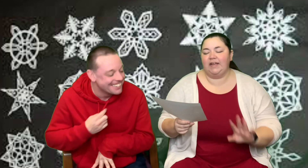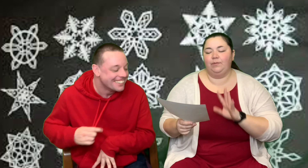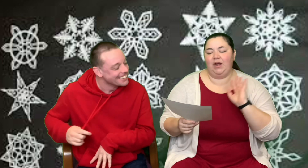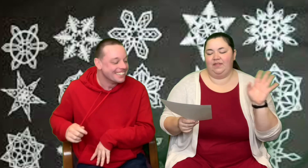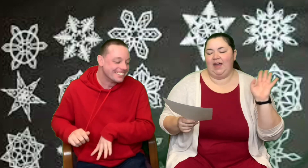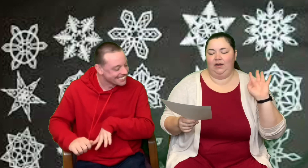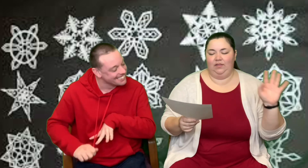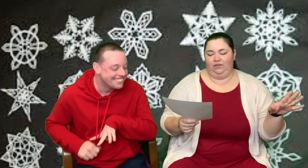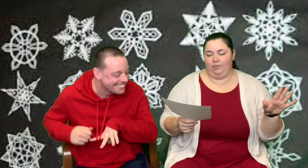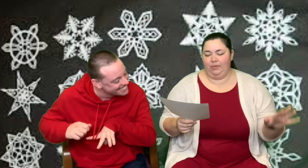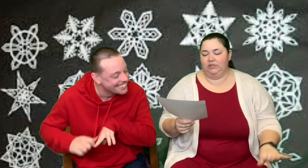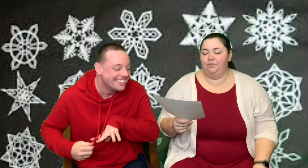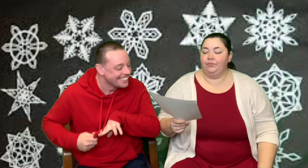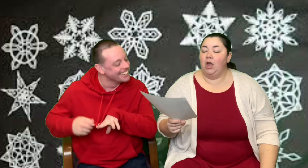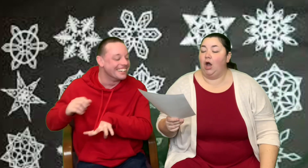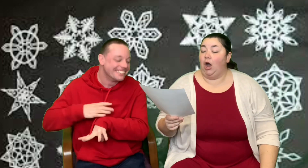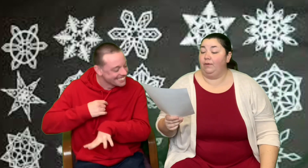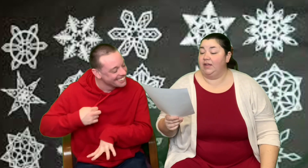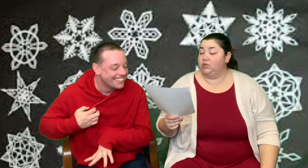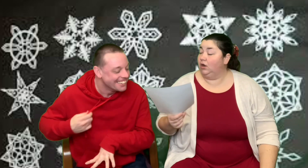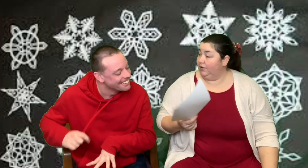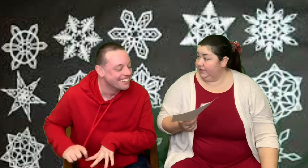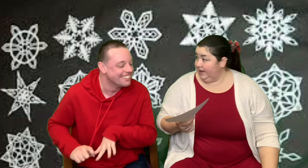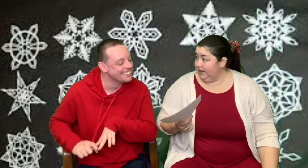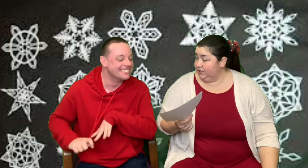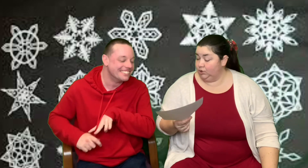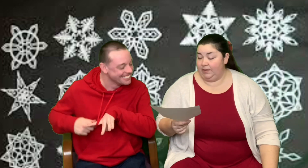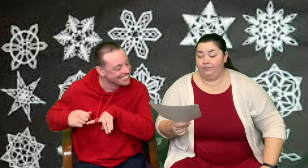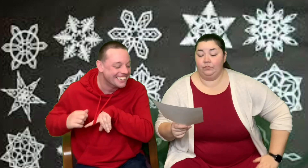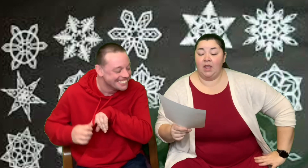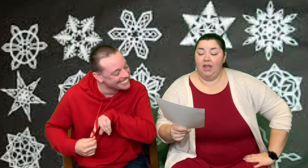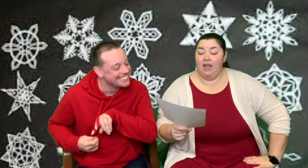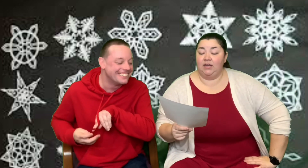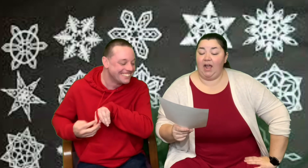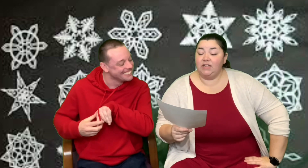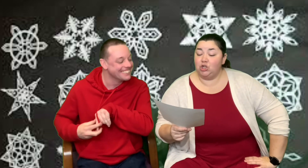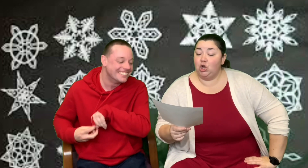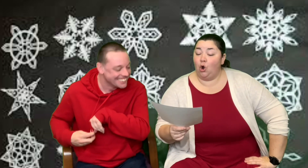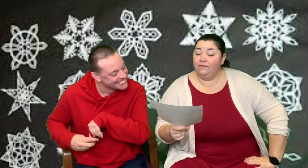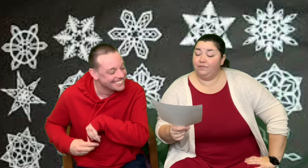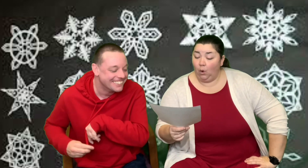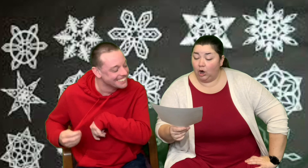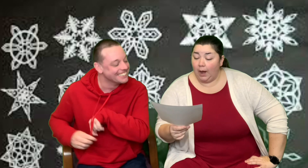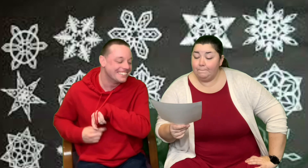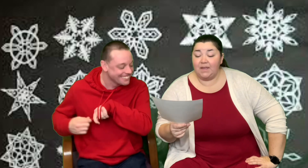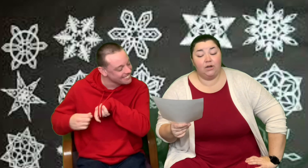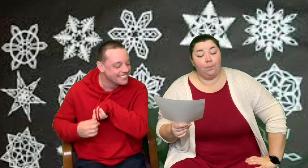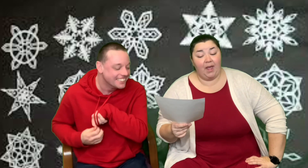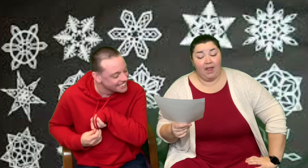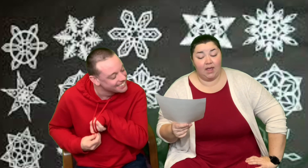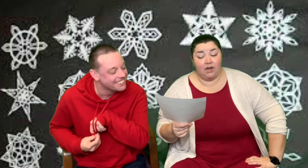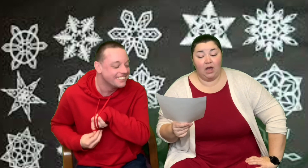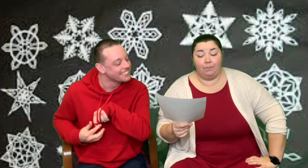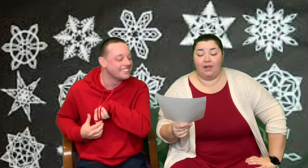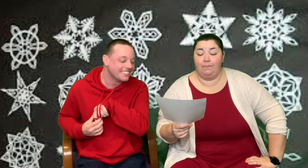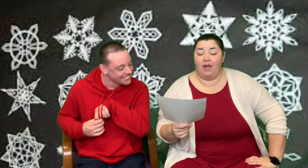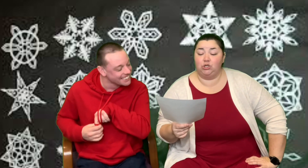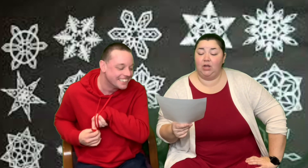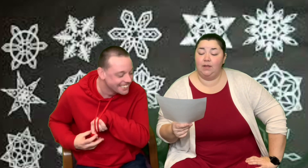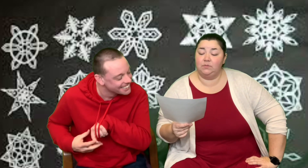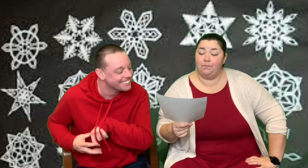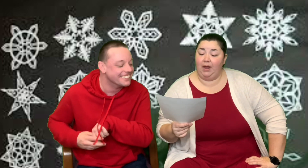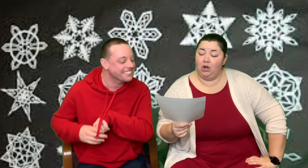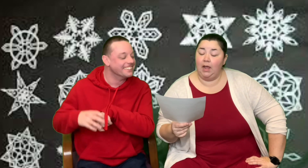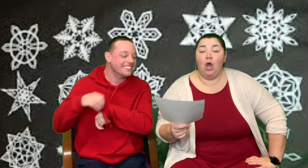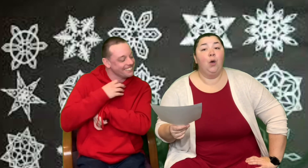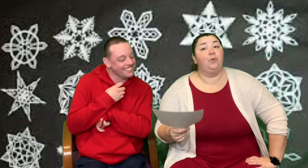We'll celebrate that in the summer months. All right. On this day in history. In 1904, Peter Pan, a play by